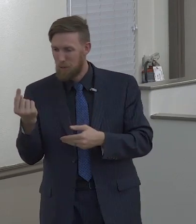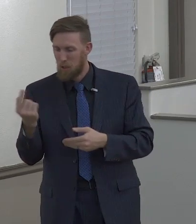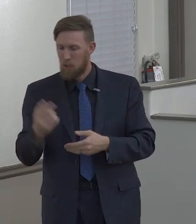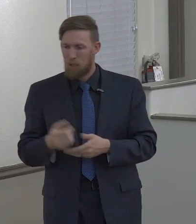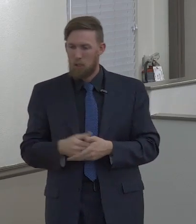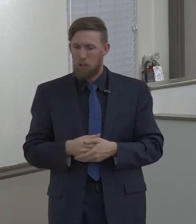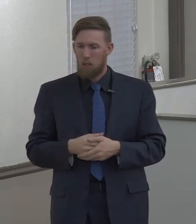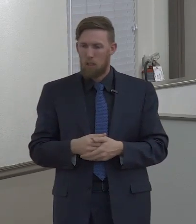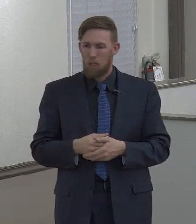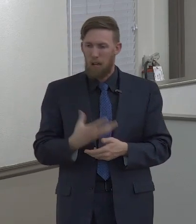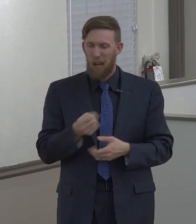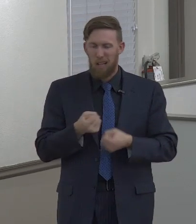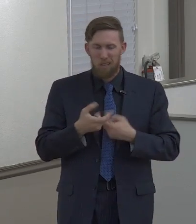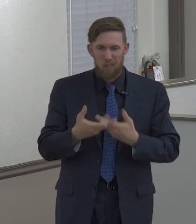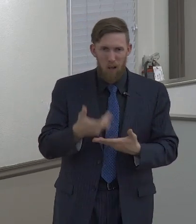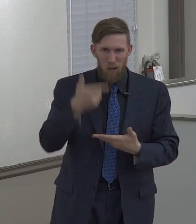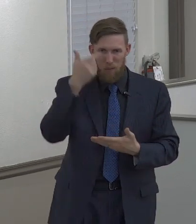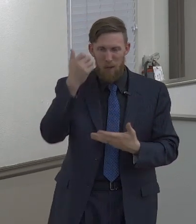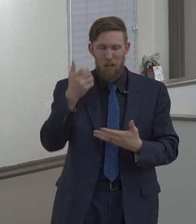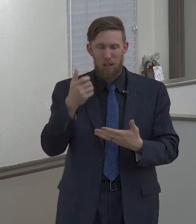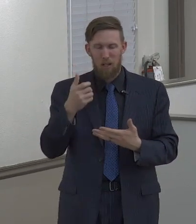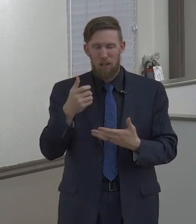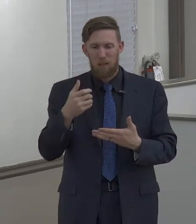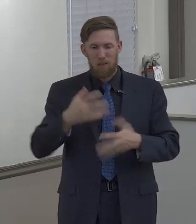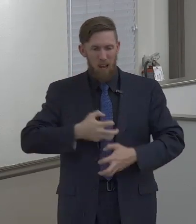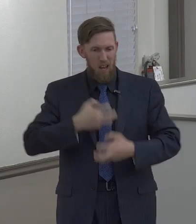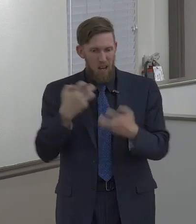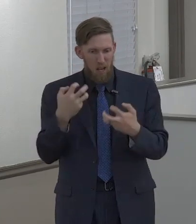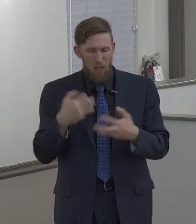else in their anger and wrath towards them?